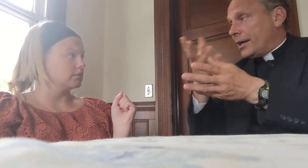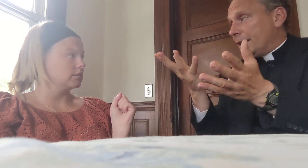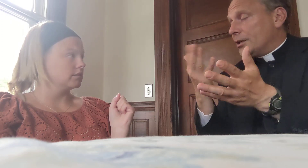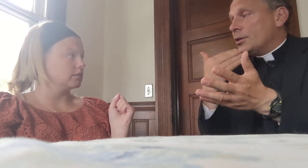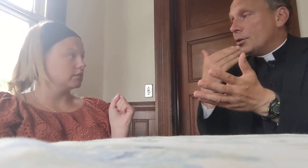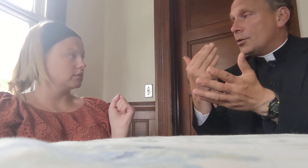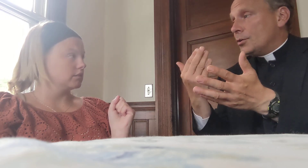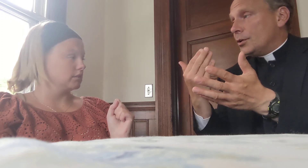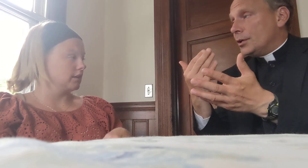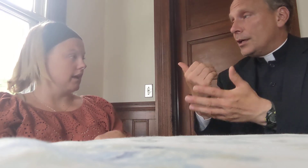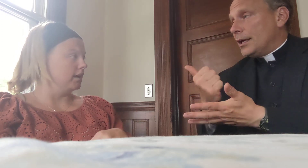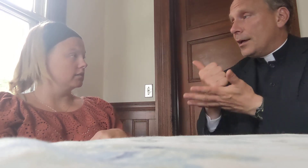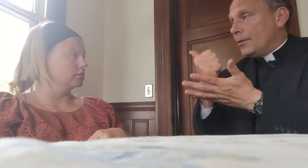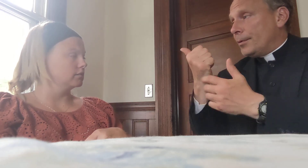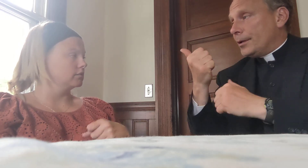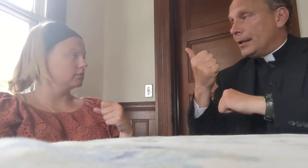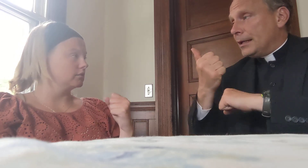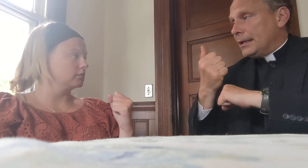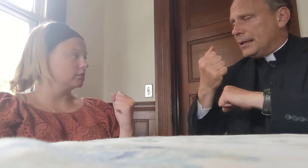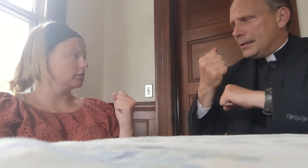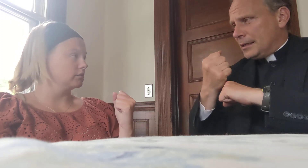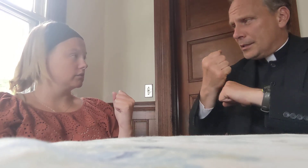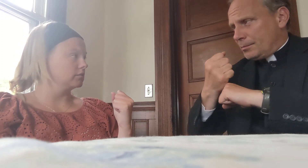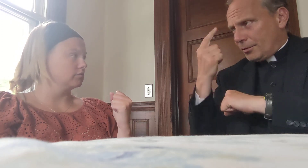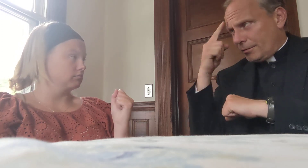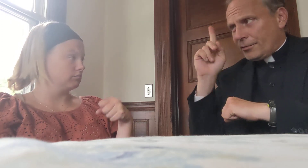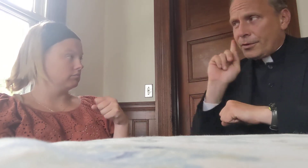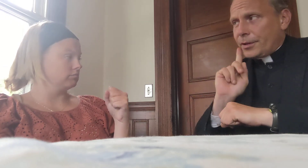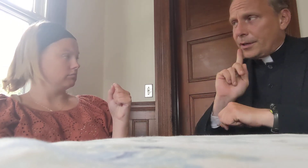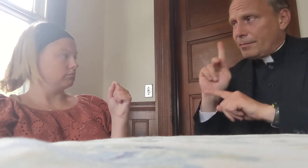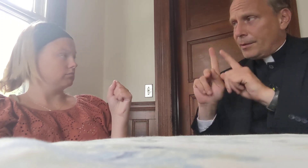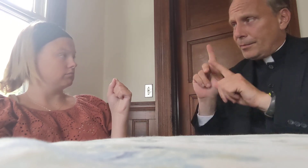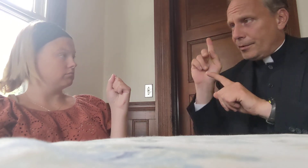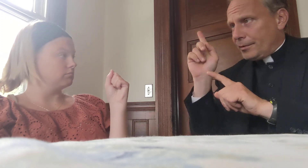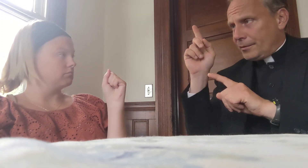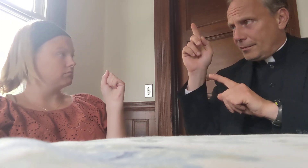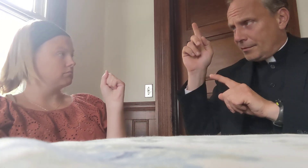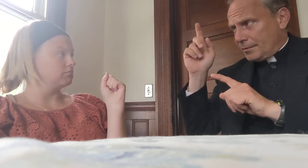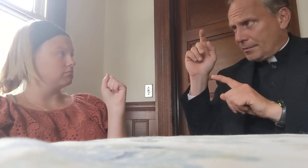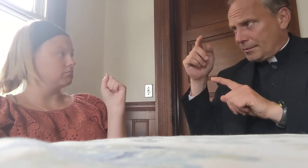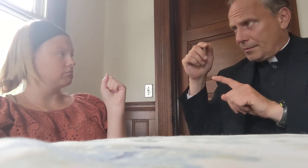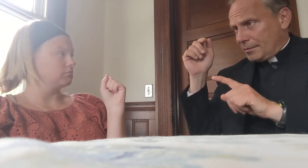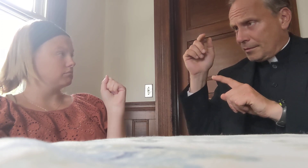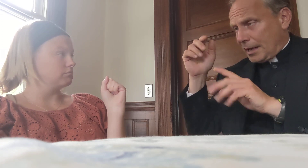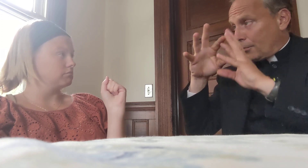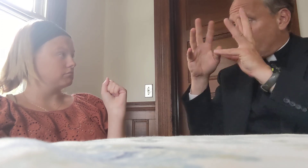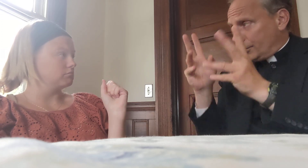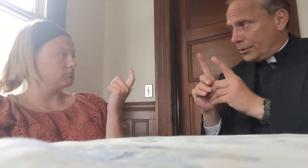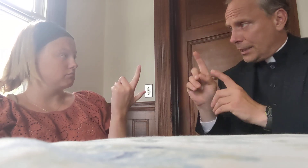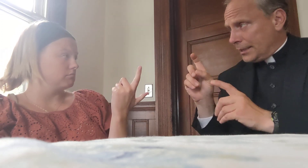good help and, and support for deaf people at World Youth Day,